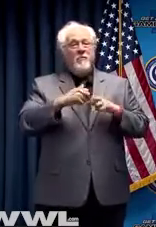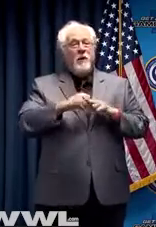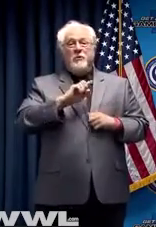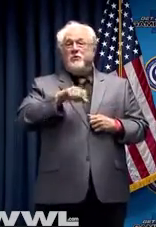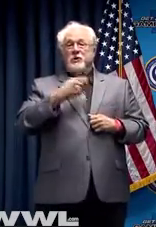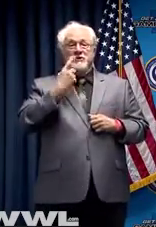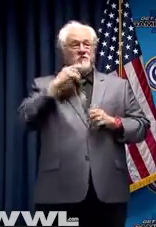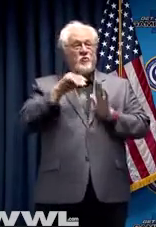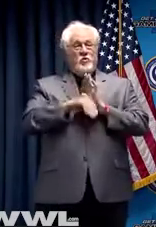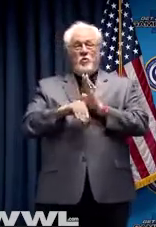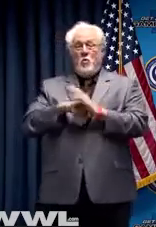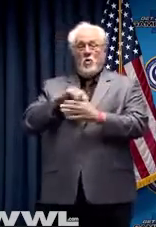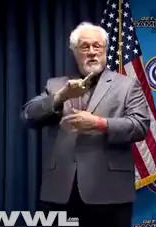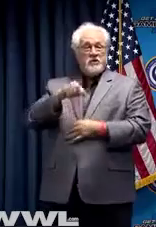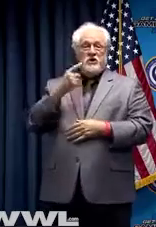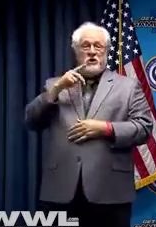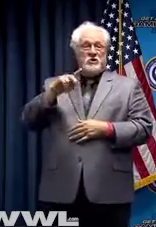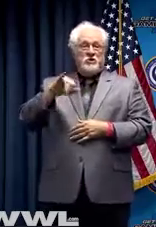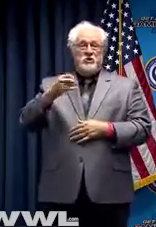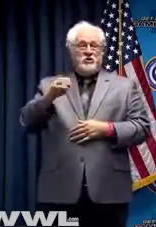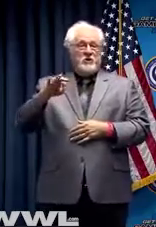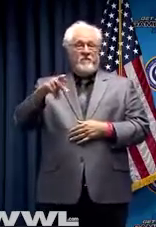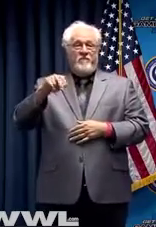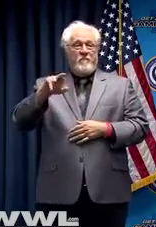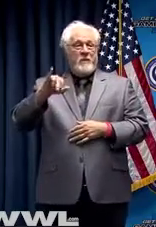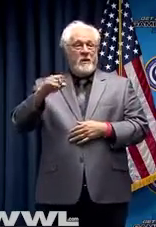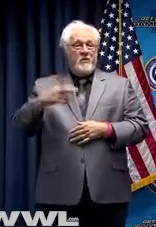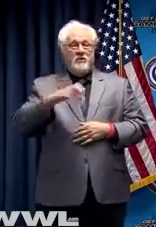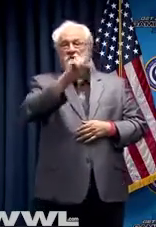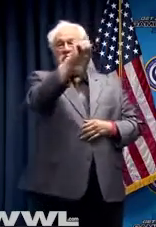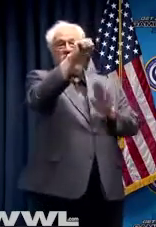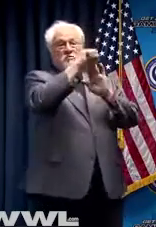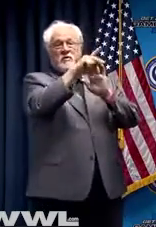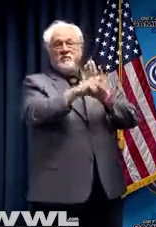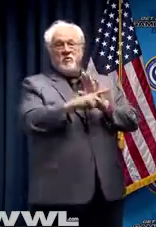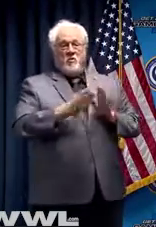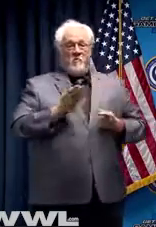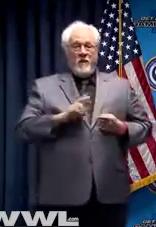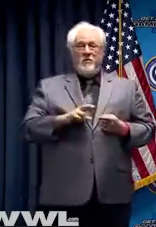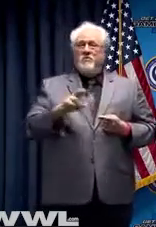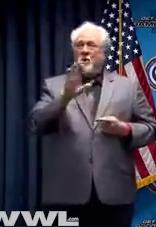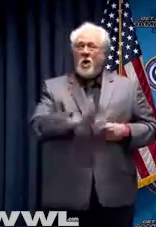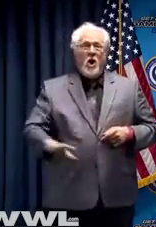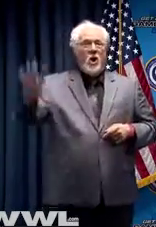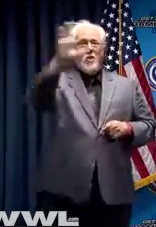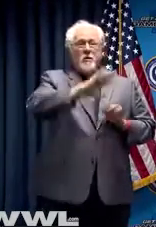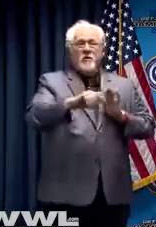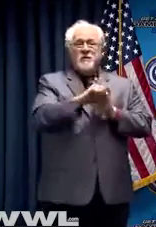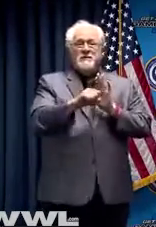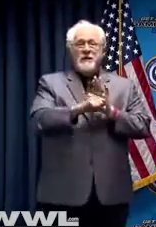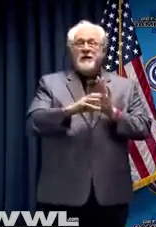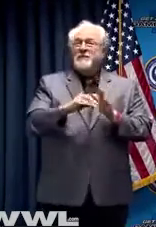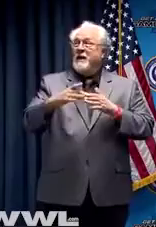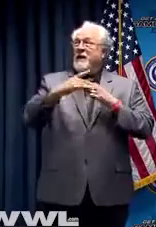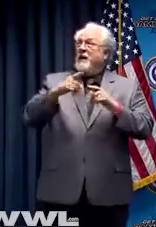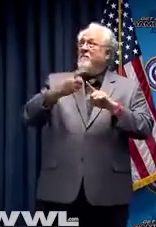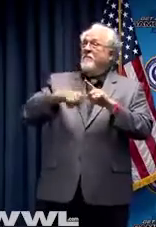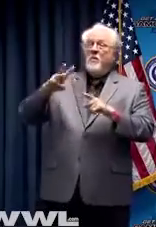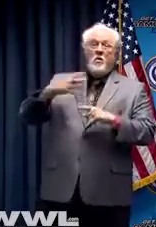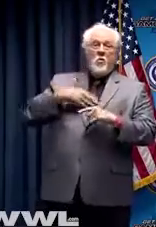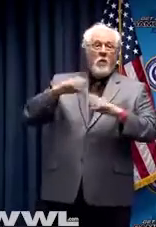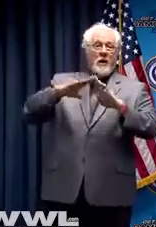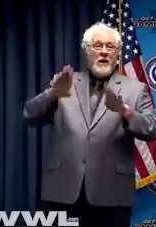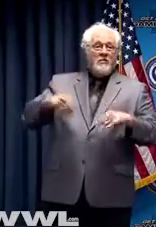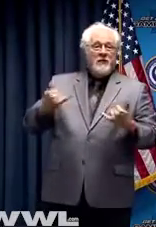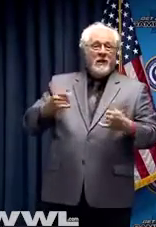just for New Orleans and Jefferson Parish or Shreveport or Baton Rouge. This is all throughout the state. And the guidance coming out of the White House today is